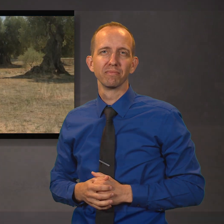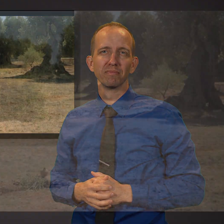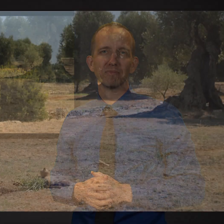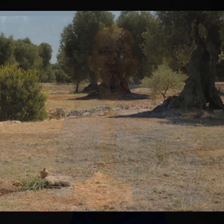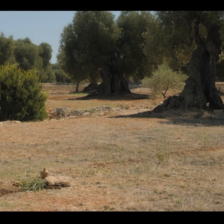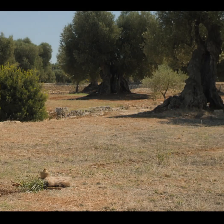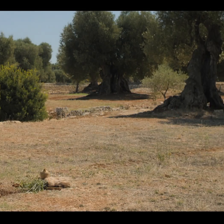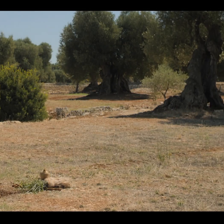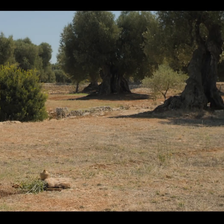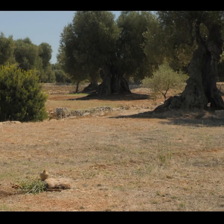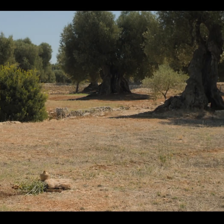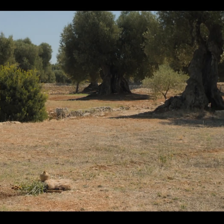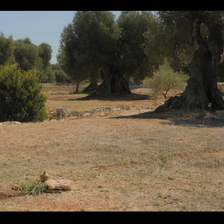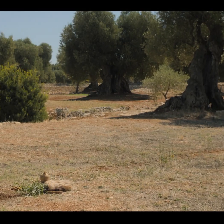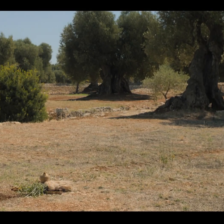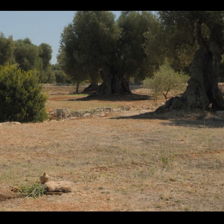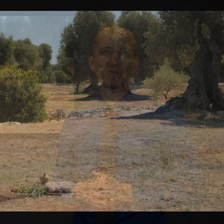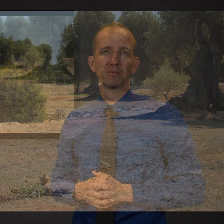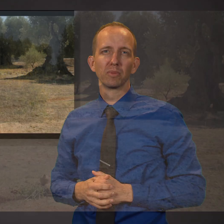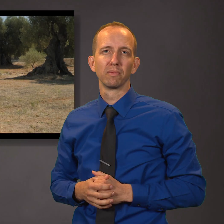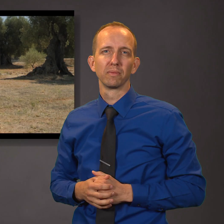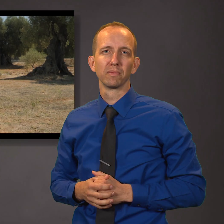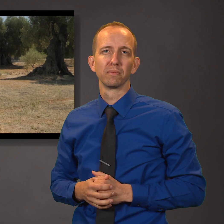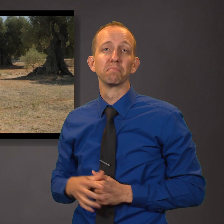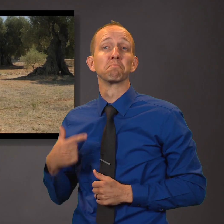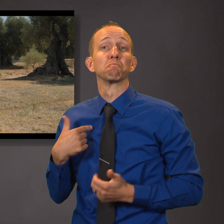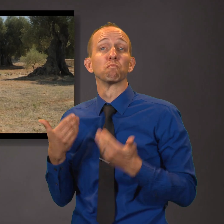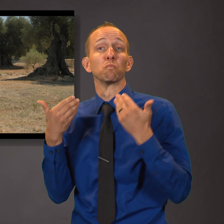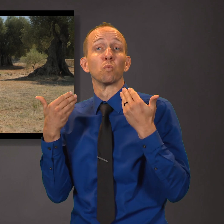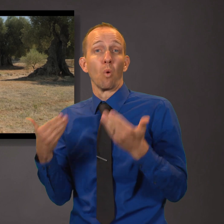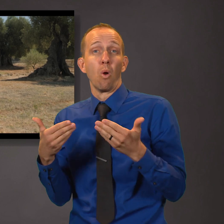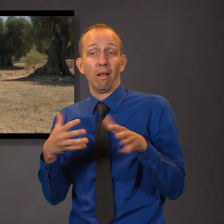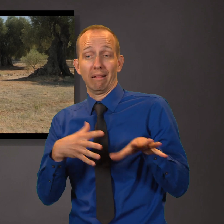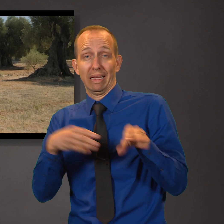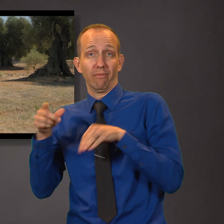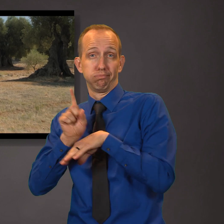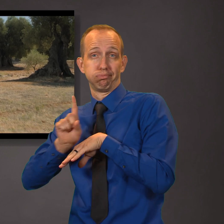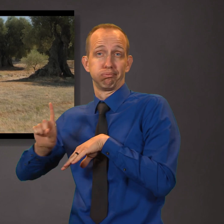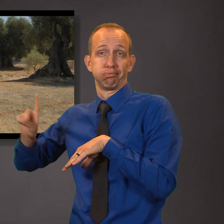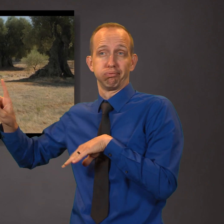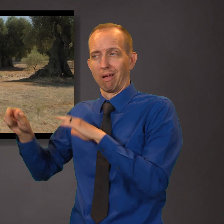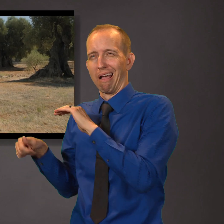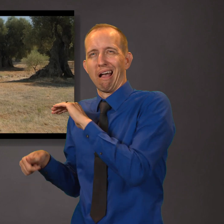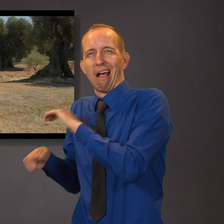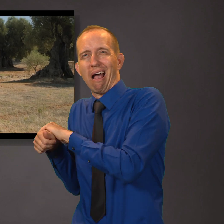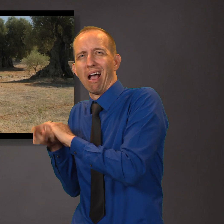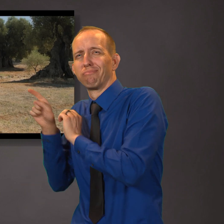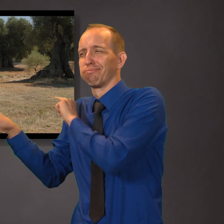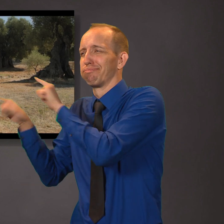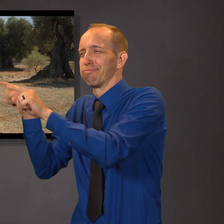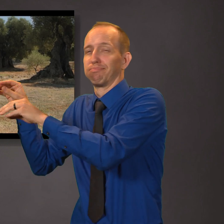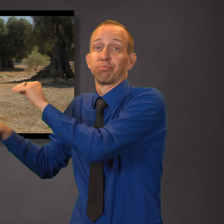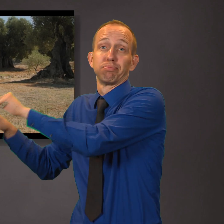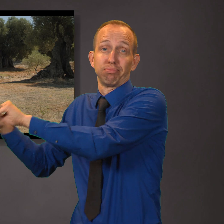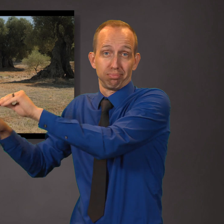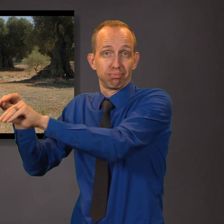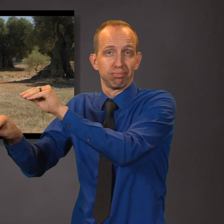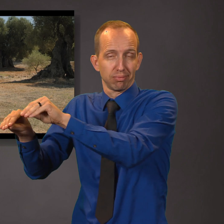And the lord of the vineyard went his way, and hid the natural branches of the tame olive tree in the nethermost parts of the